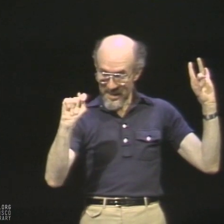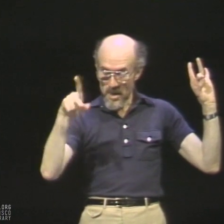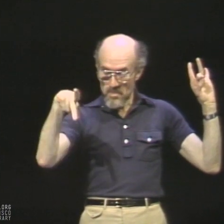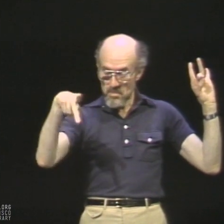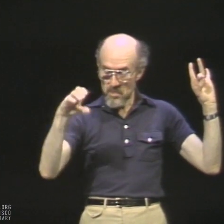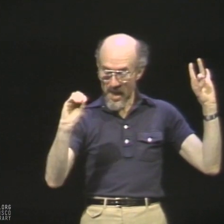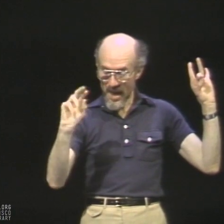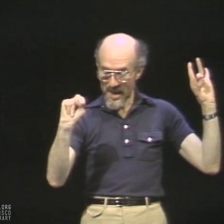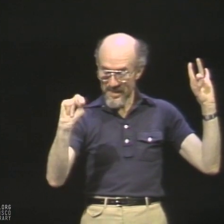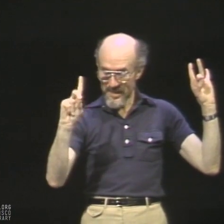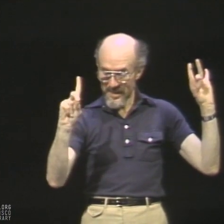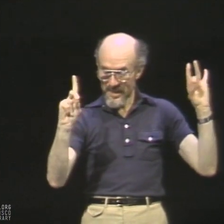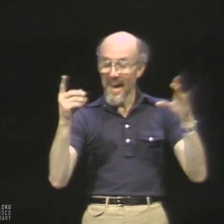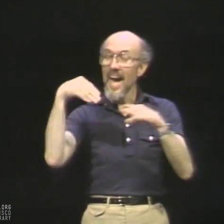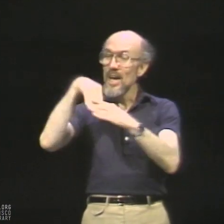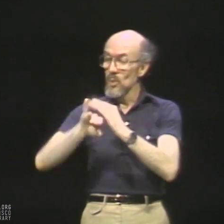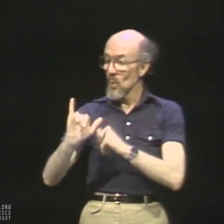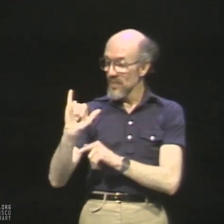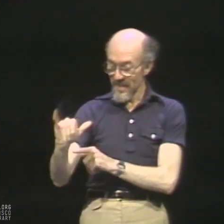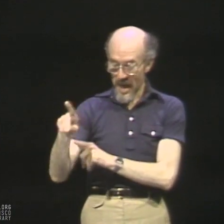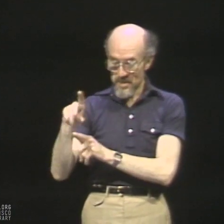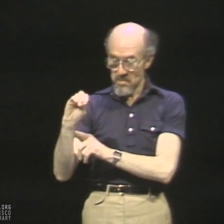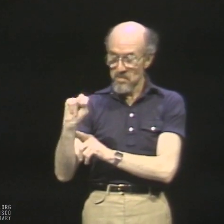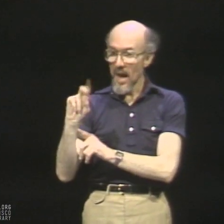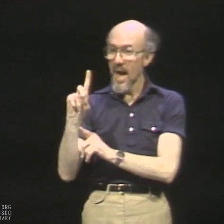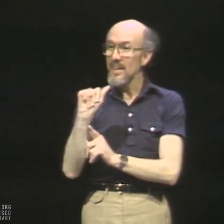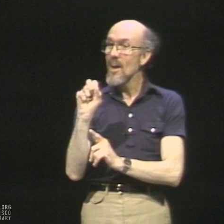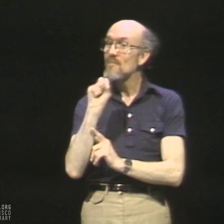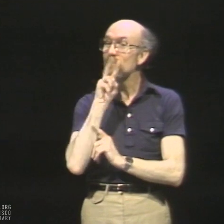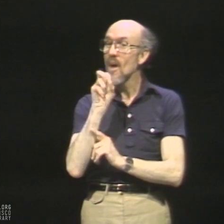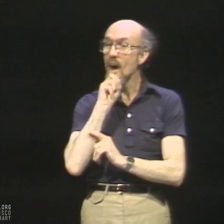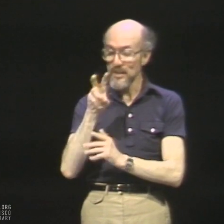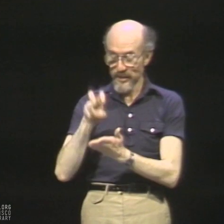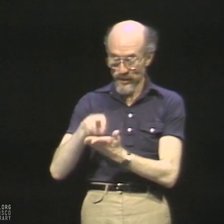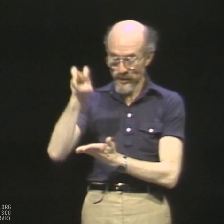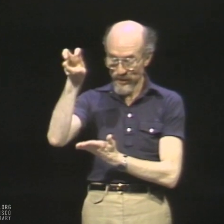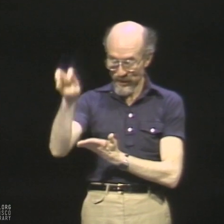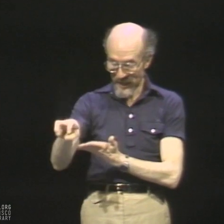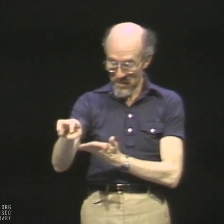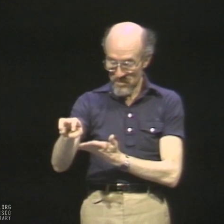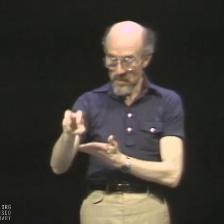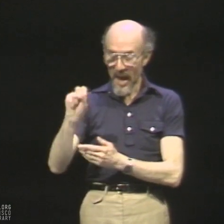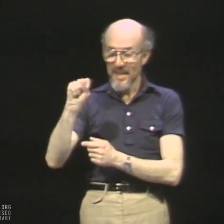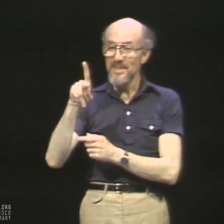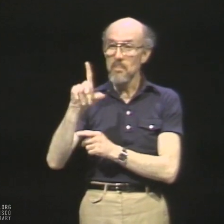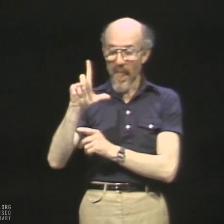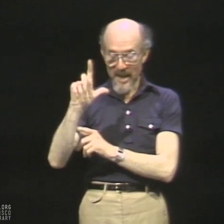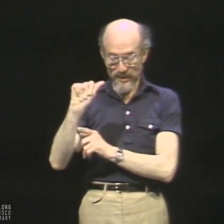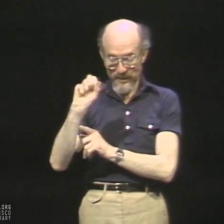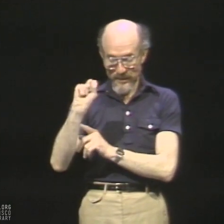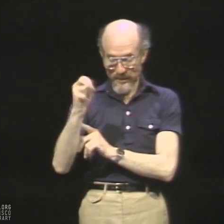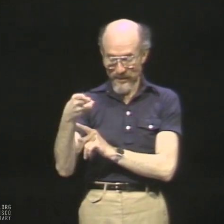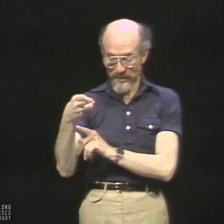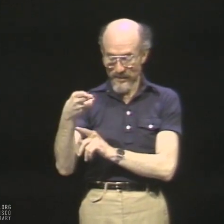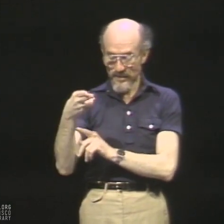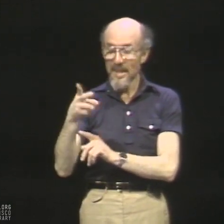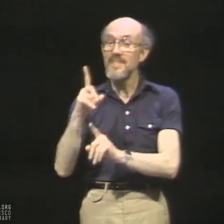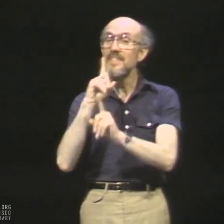English. An old silent pond. Into that pond a frog jumps. Splash!